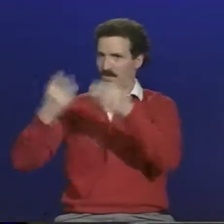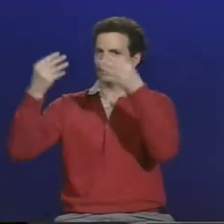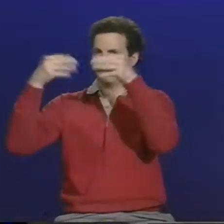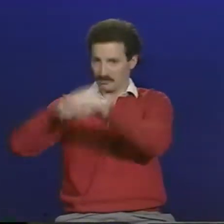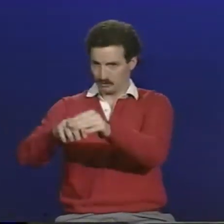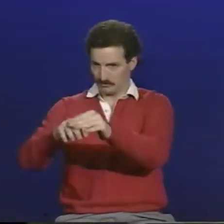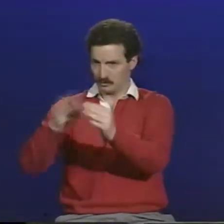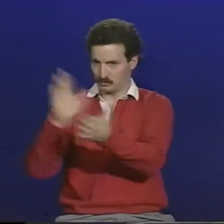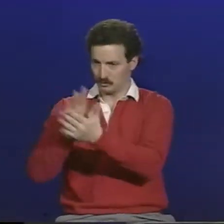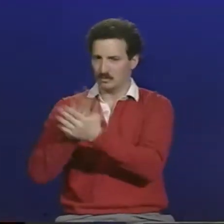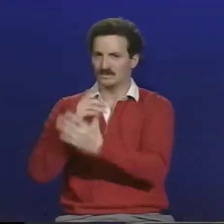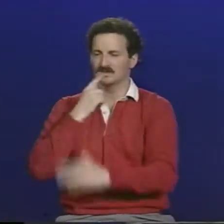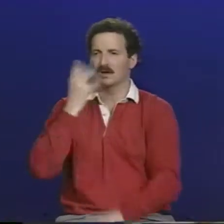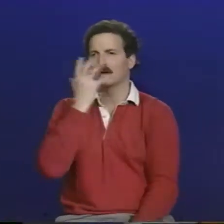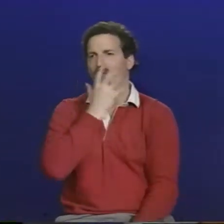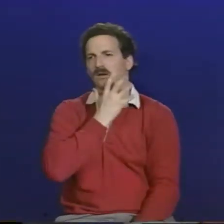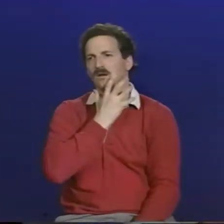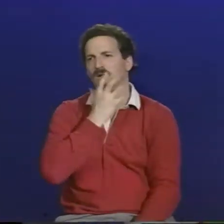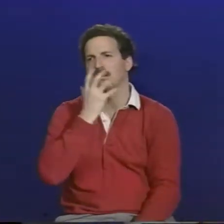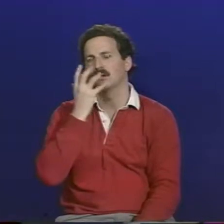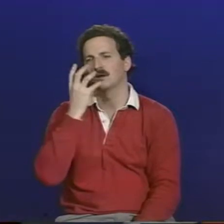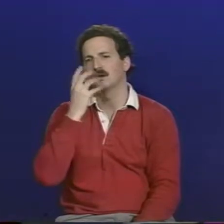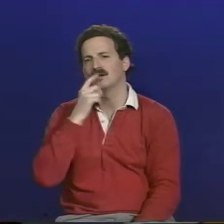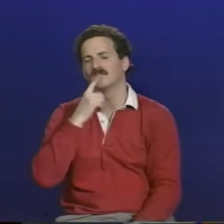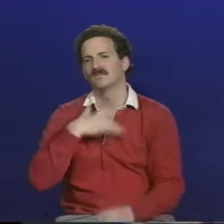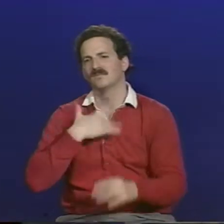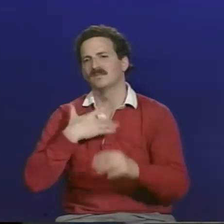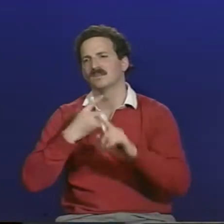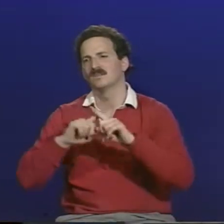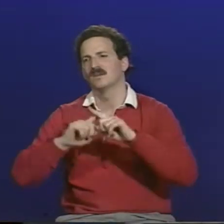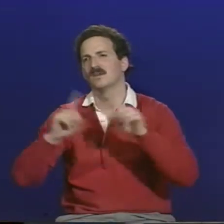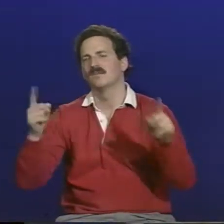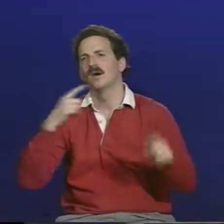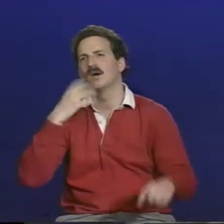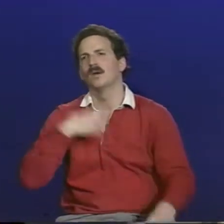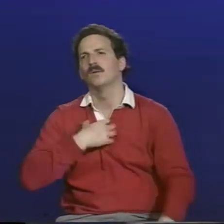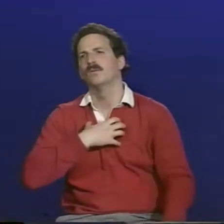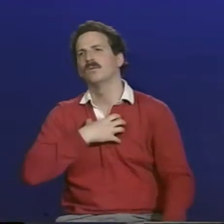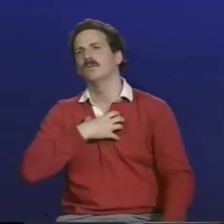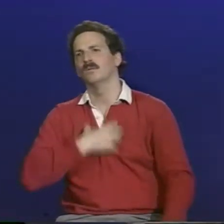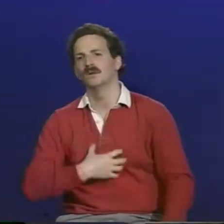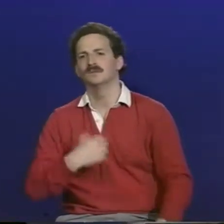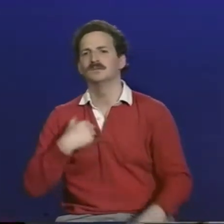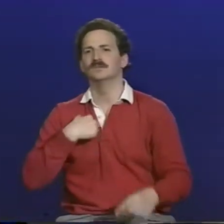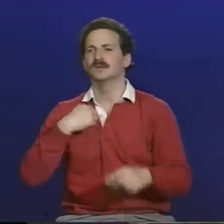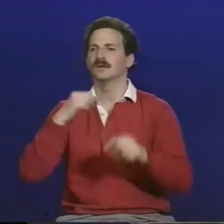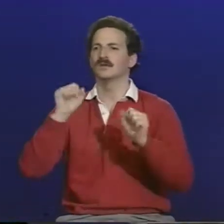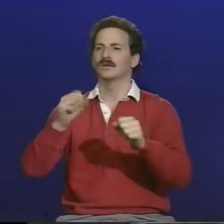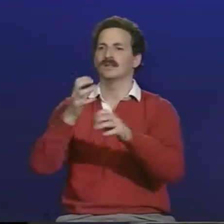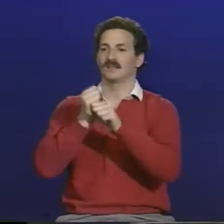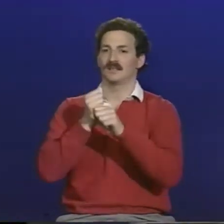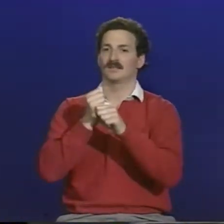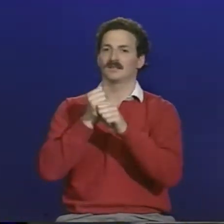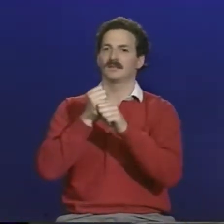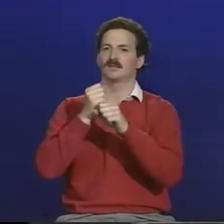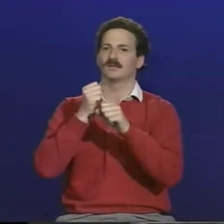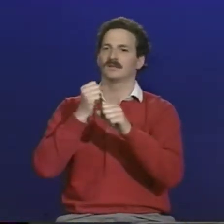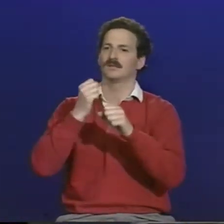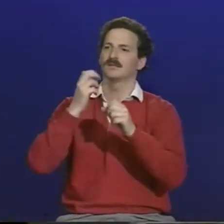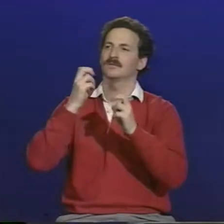specifically me, and I'm talking about schools, students who come from mainstream programs, and they've told me how really amazing it has been for them